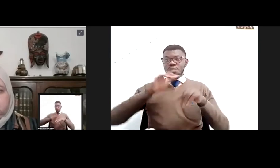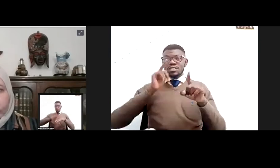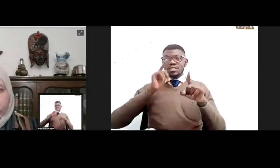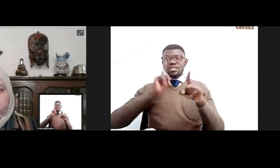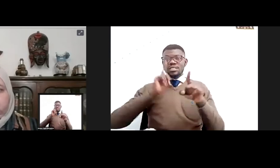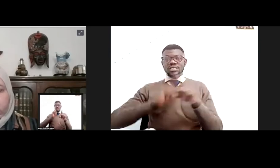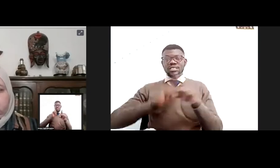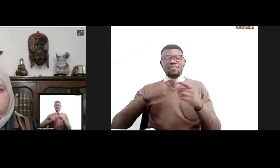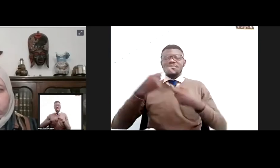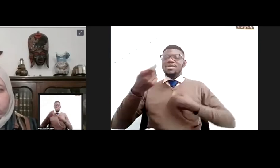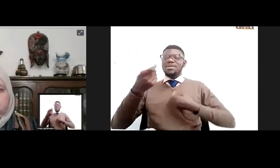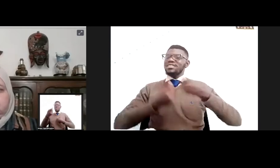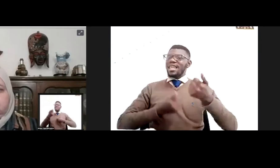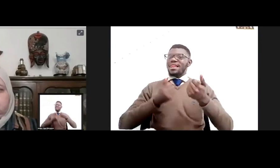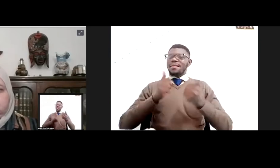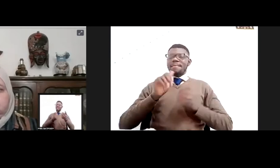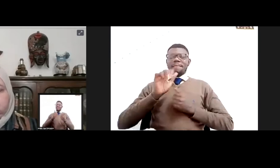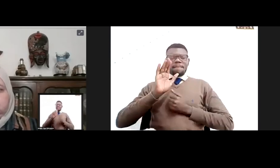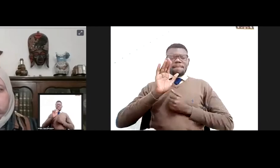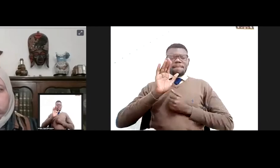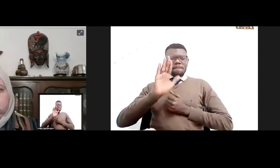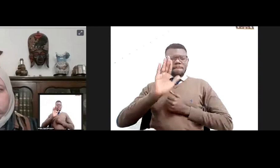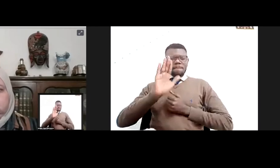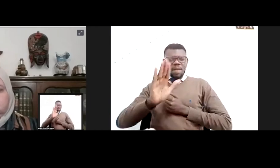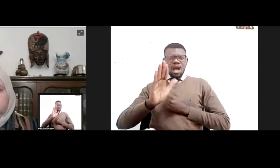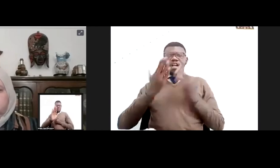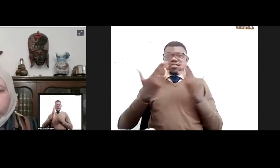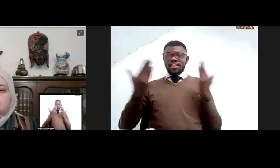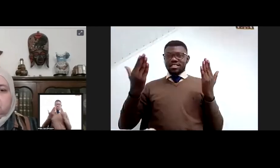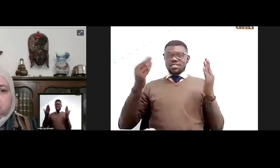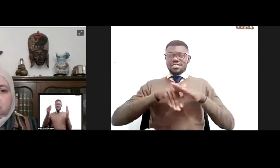um, going all the way to El Salvador, Benitez, um,